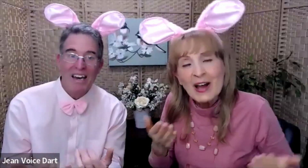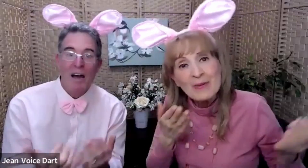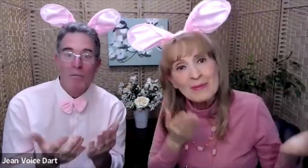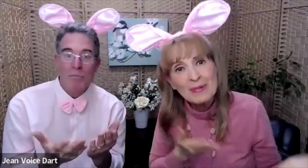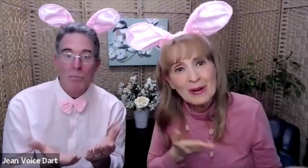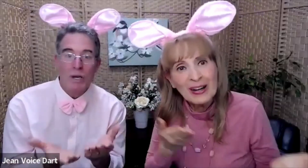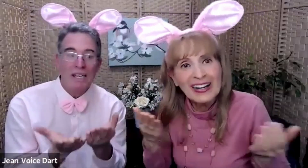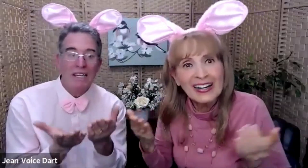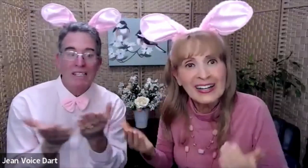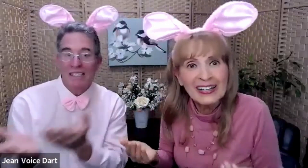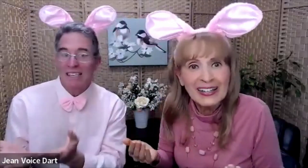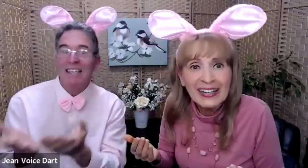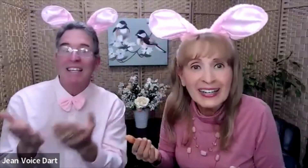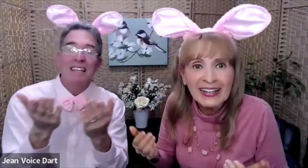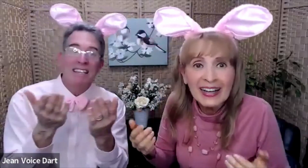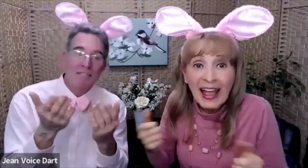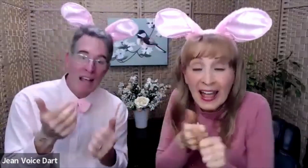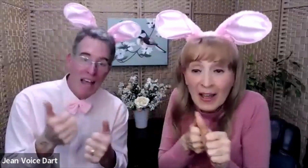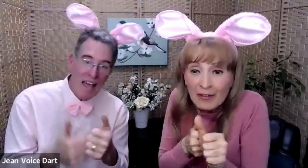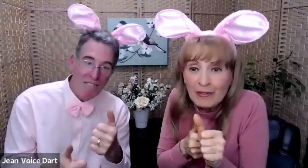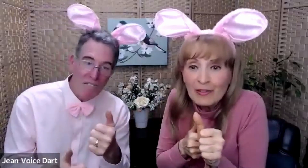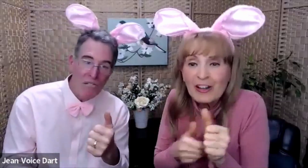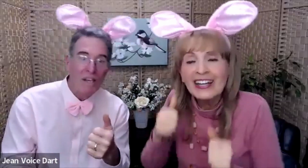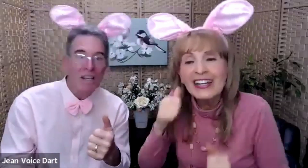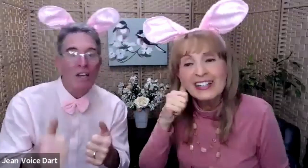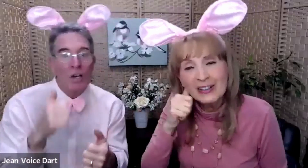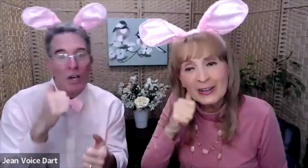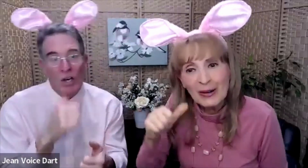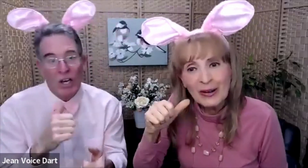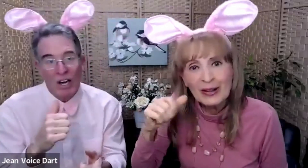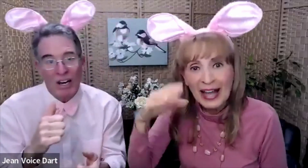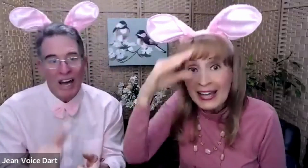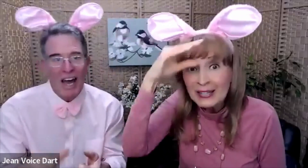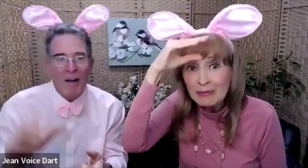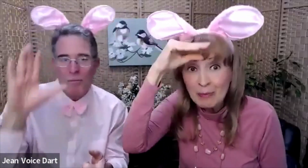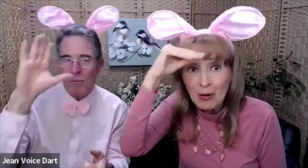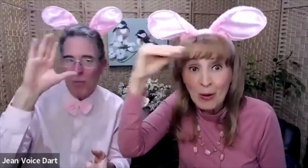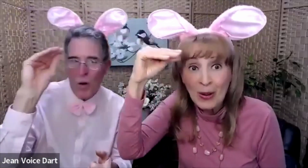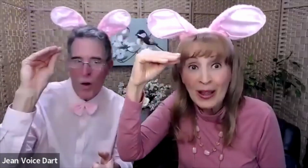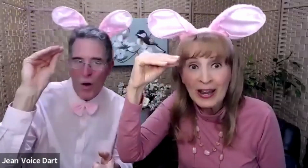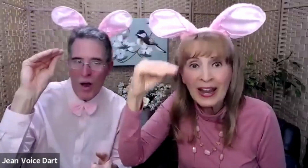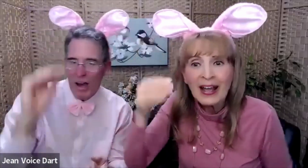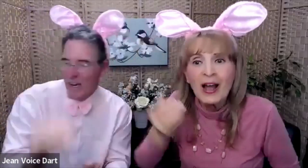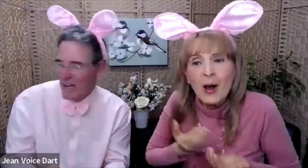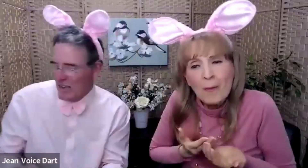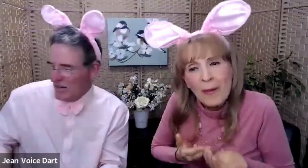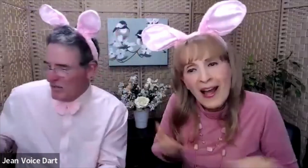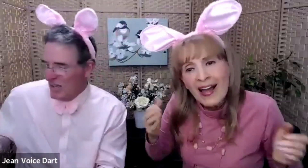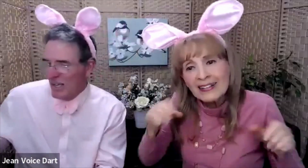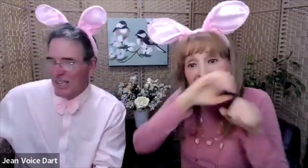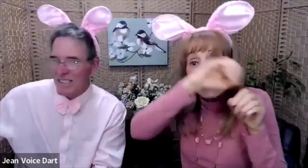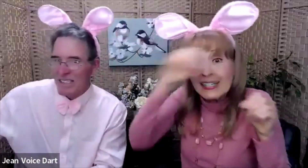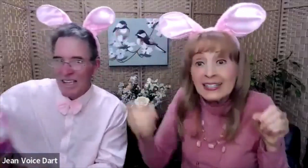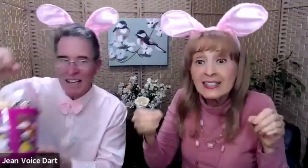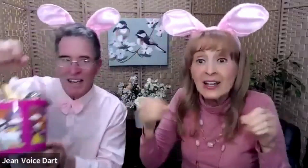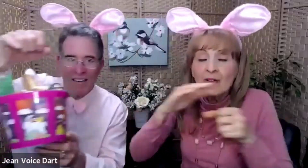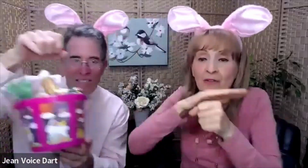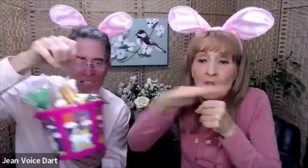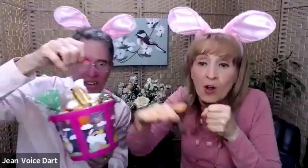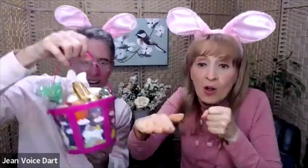Bringing every girl and boy baskets full